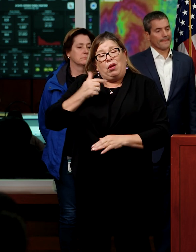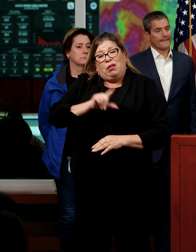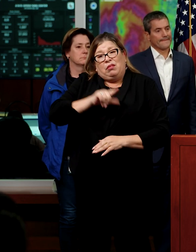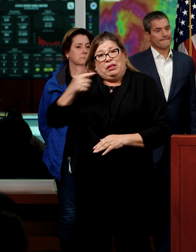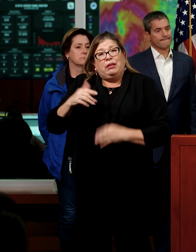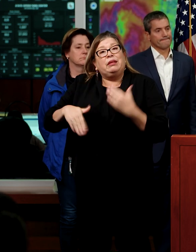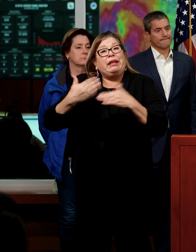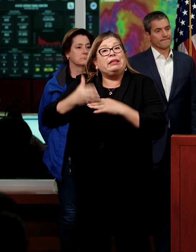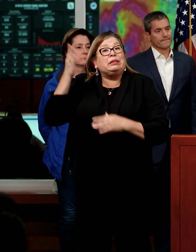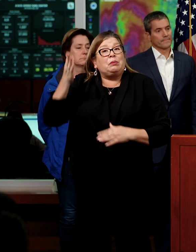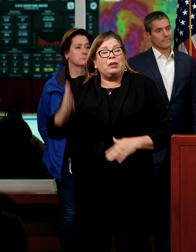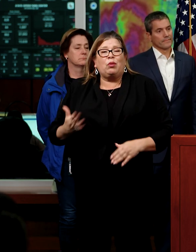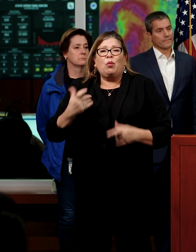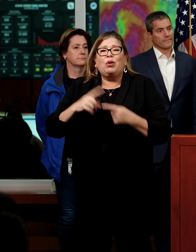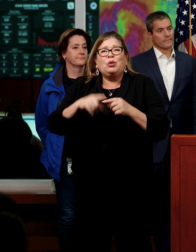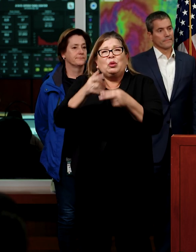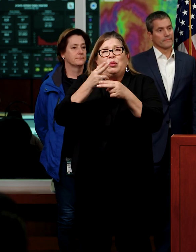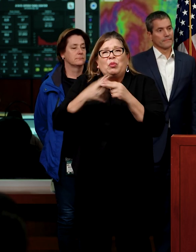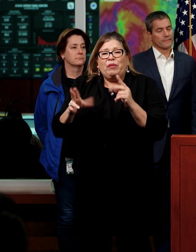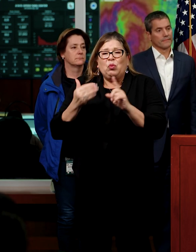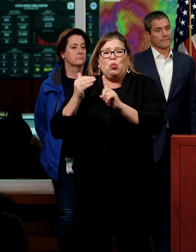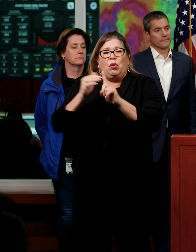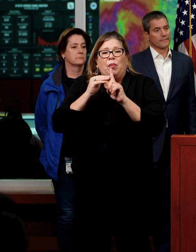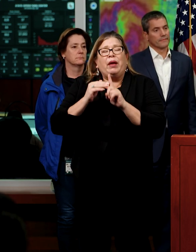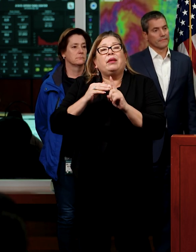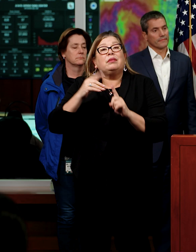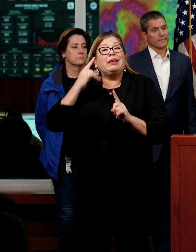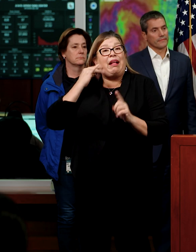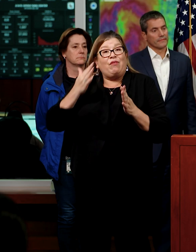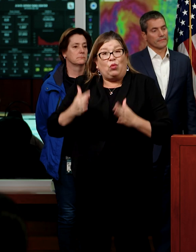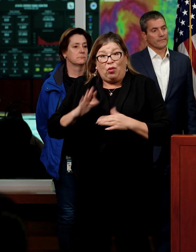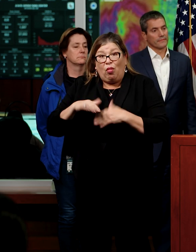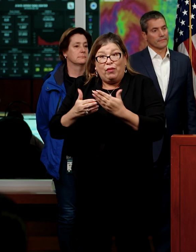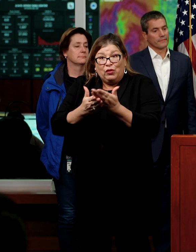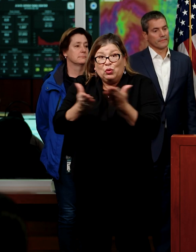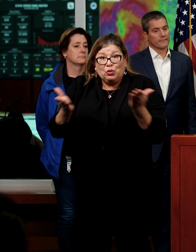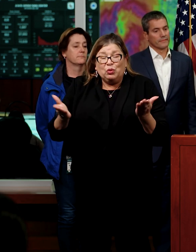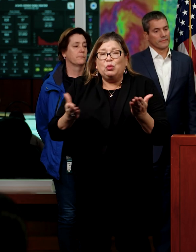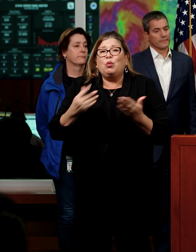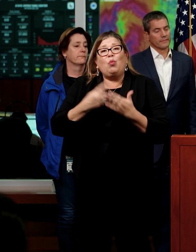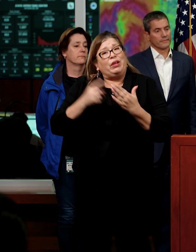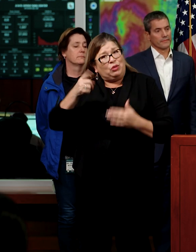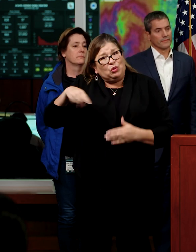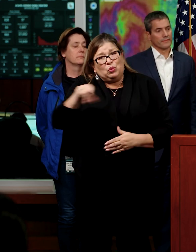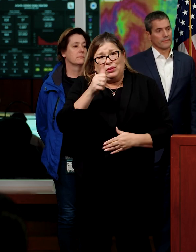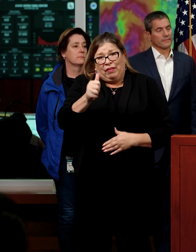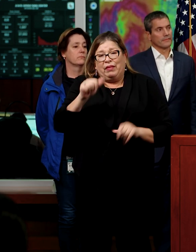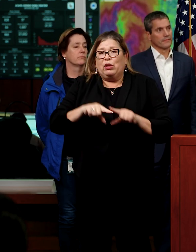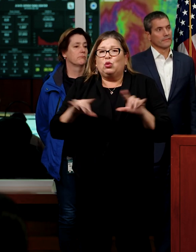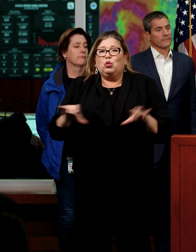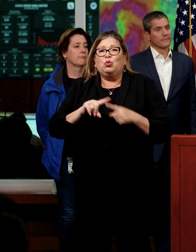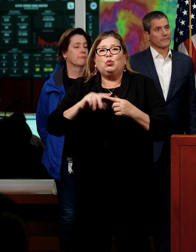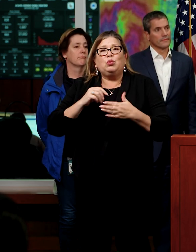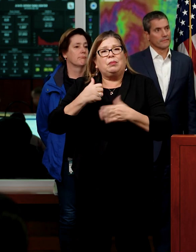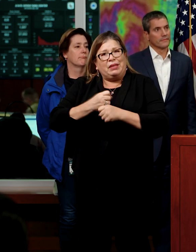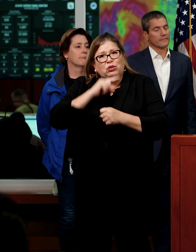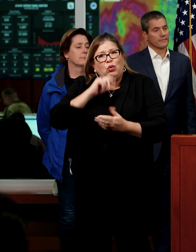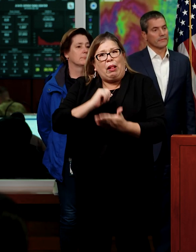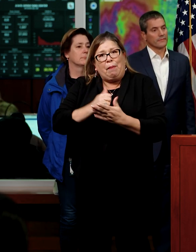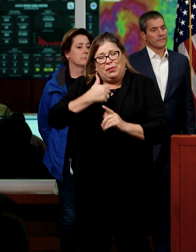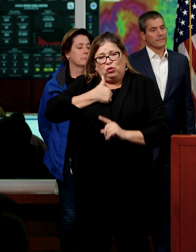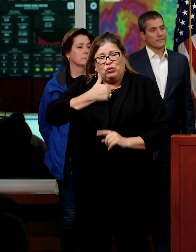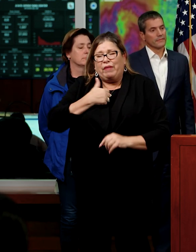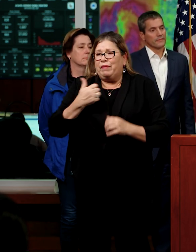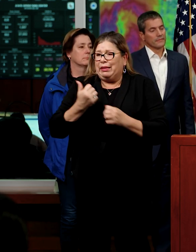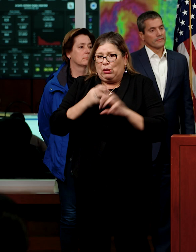next speaker, I'd like to briefly remind Californians on the steps you can take to help yourselves and your